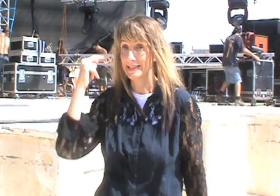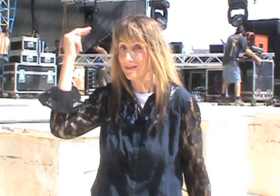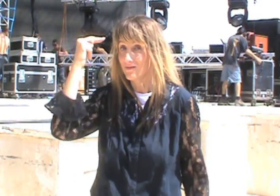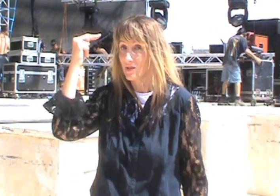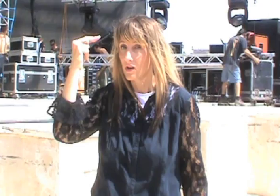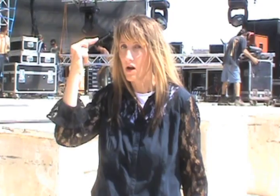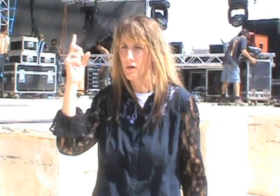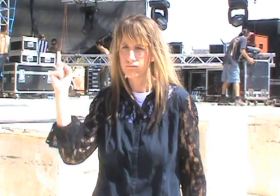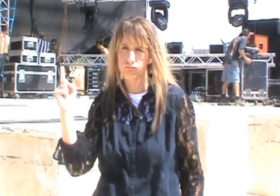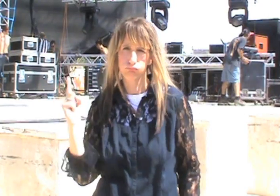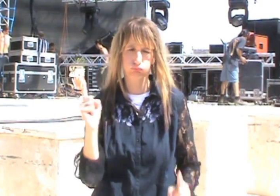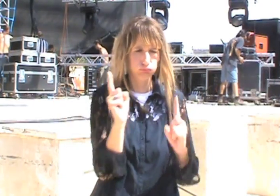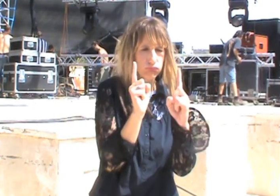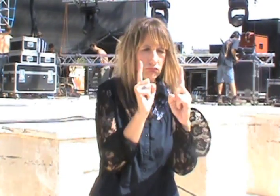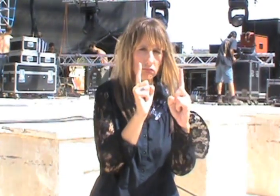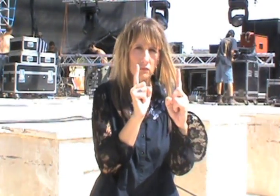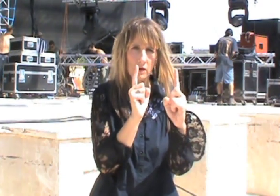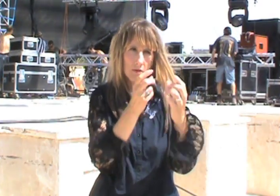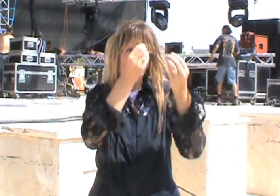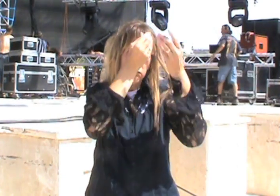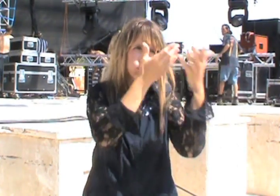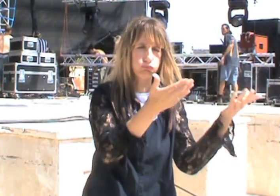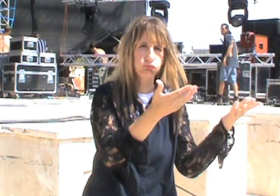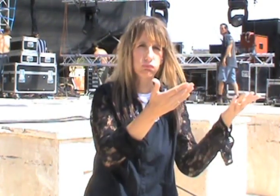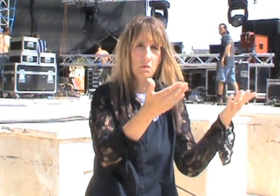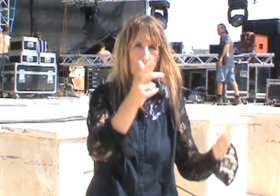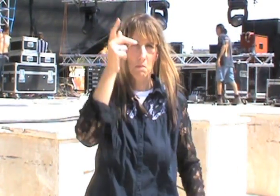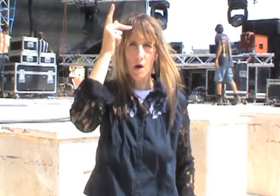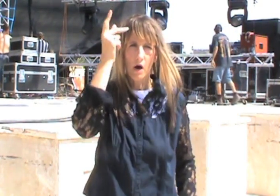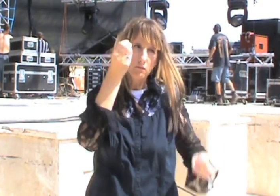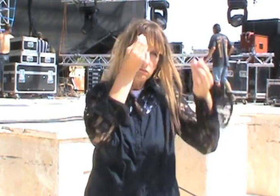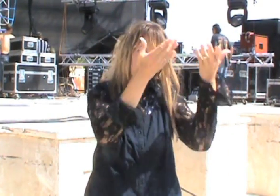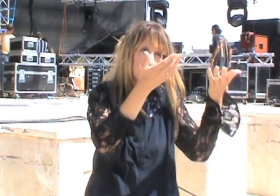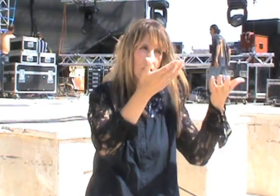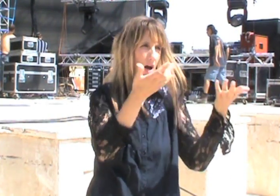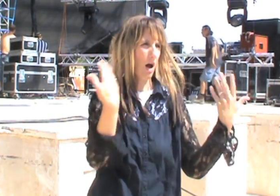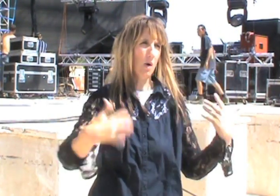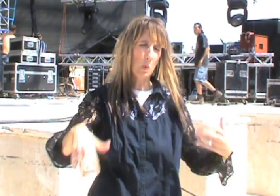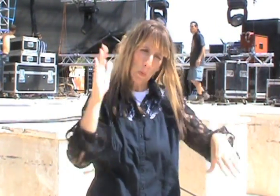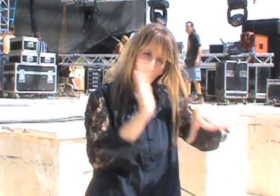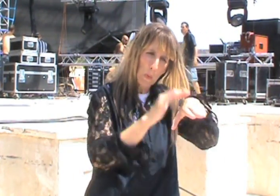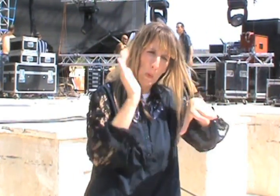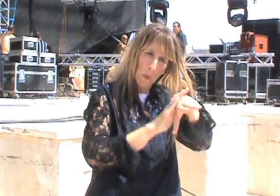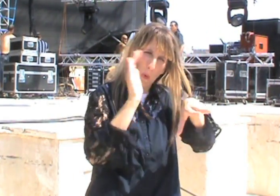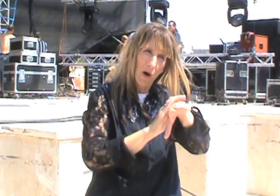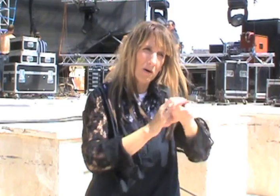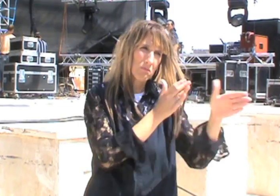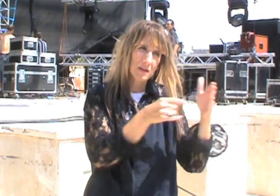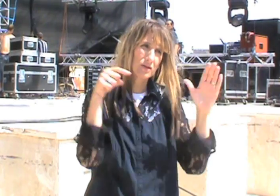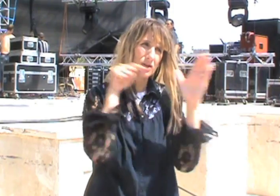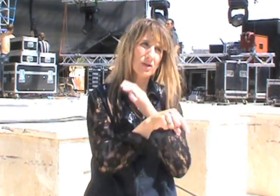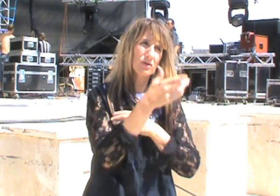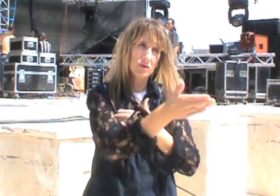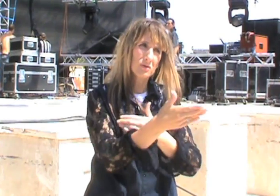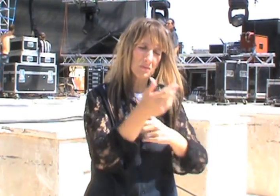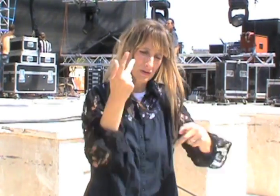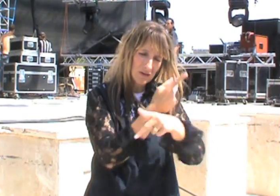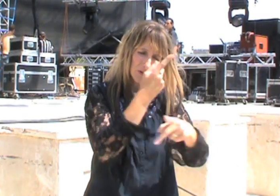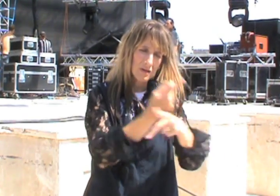So his nephew let Paul know. He warned him, they're planning to